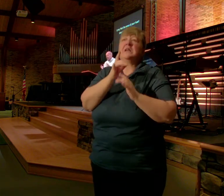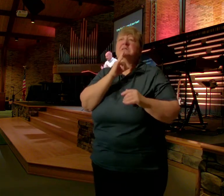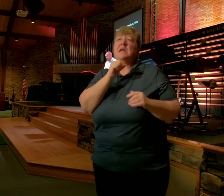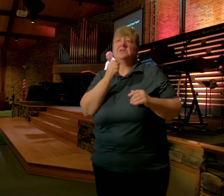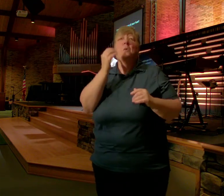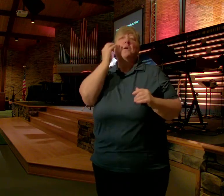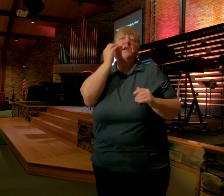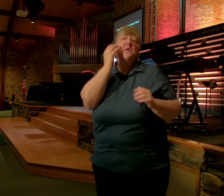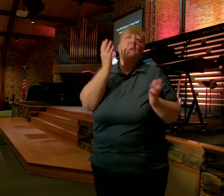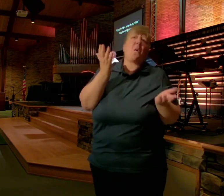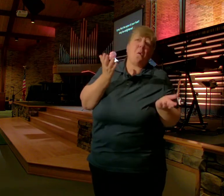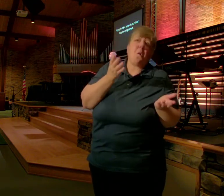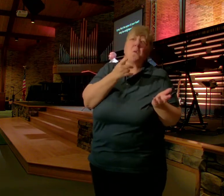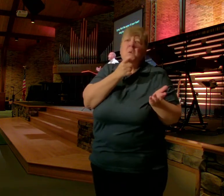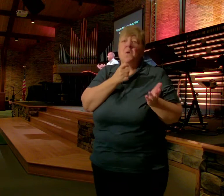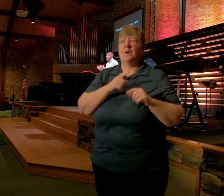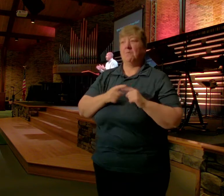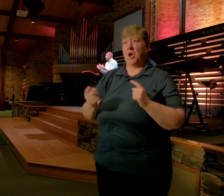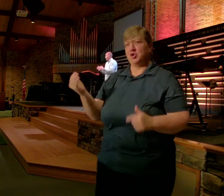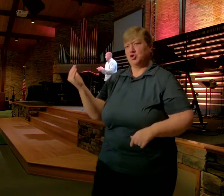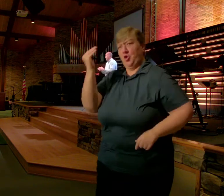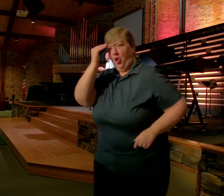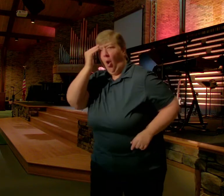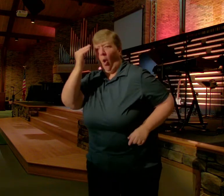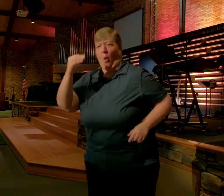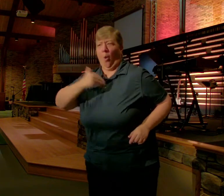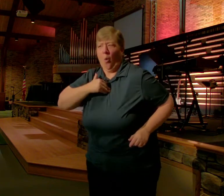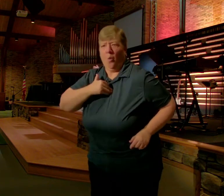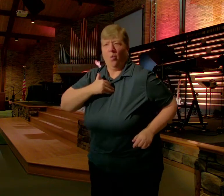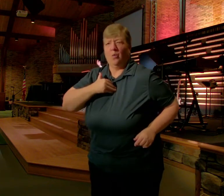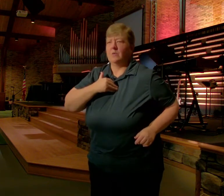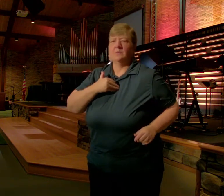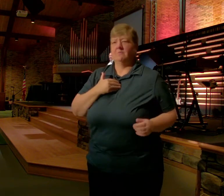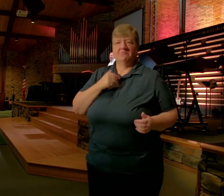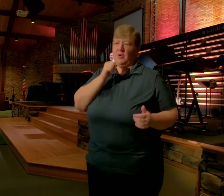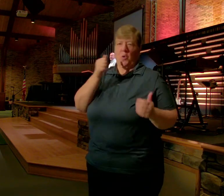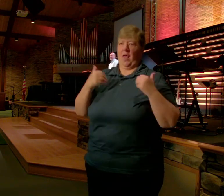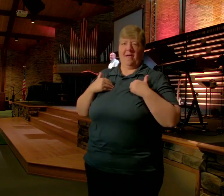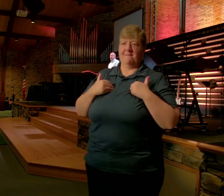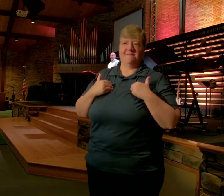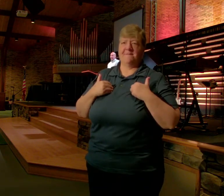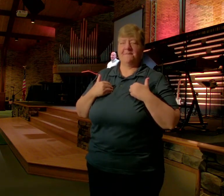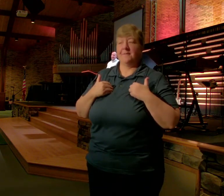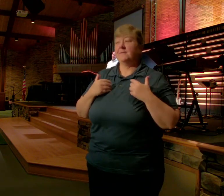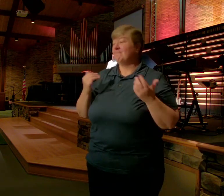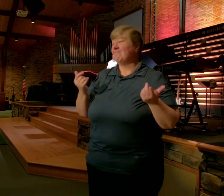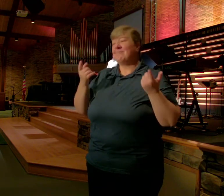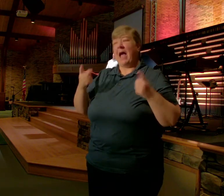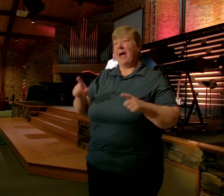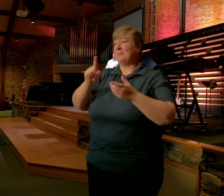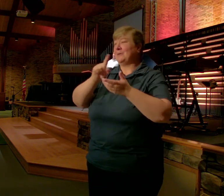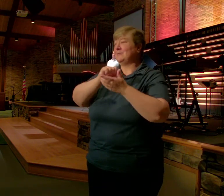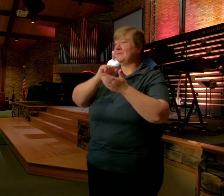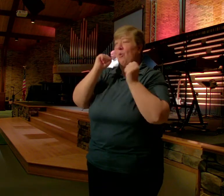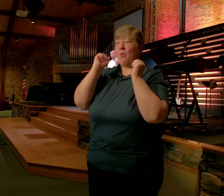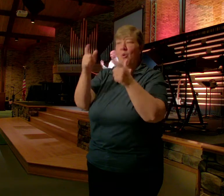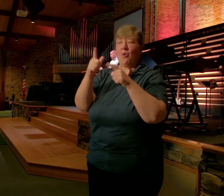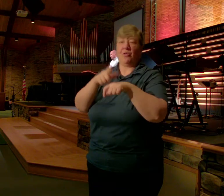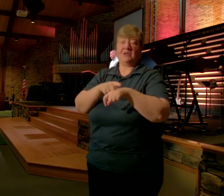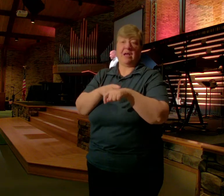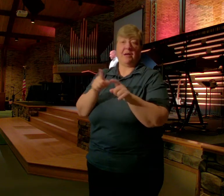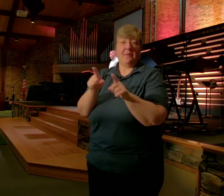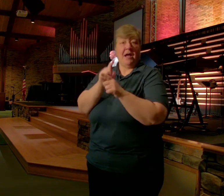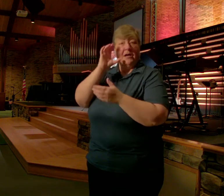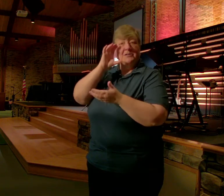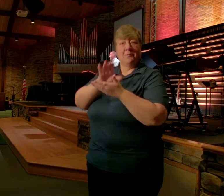Not have Him Practically This happens All the time As believers Because we're